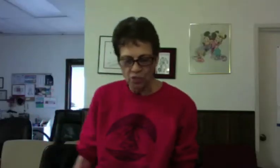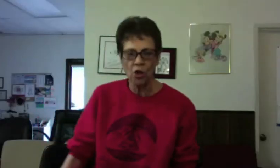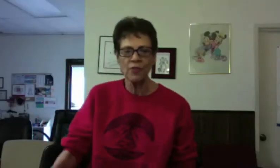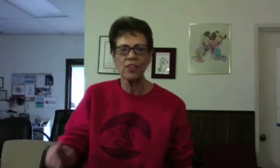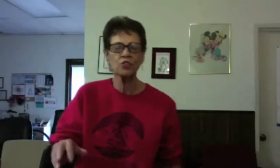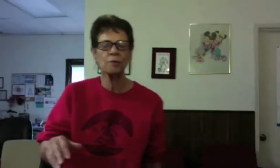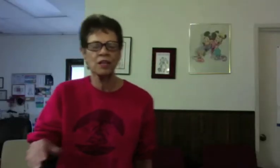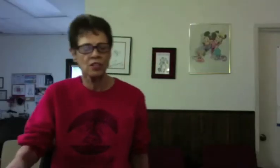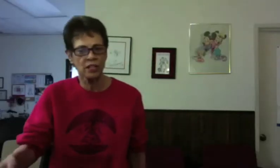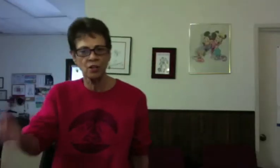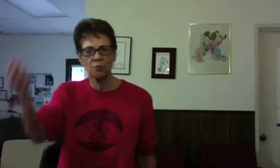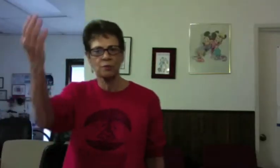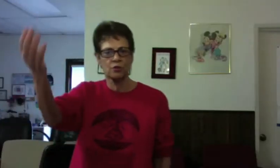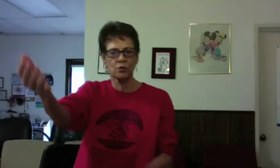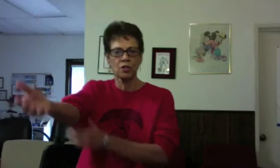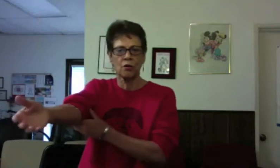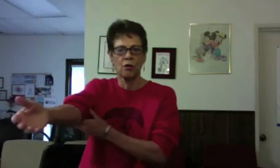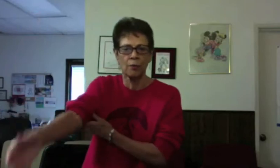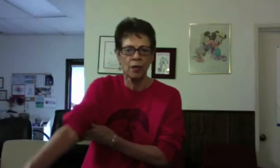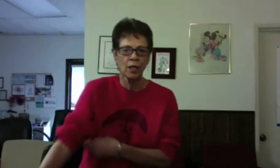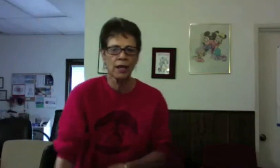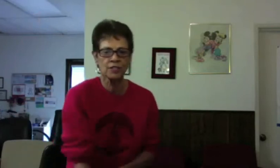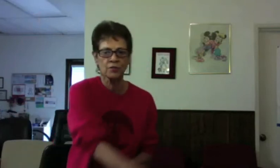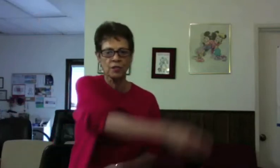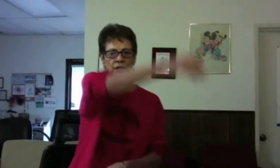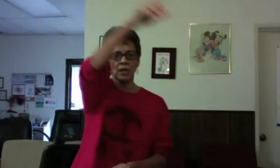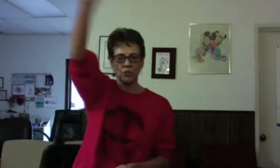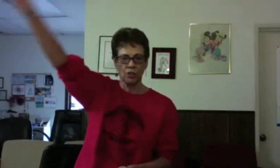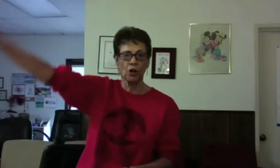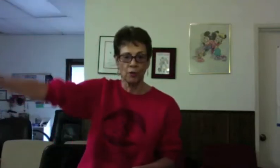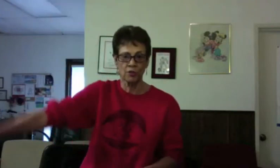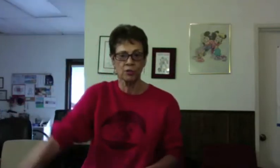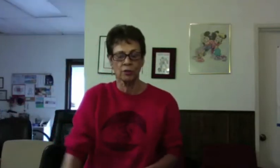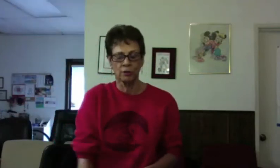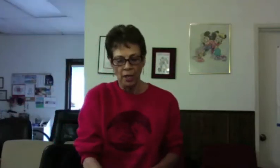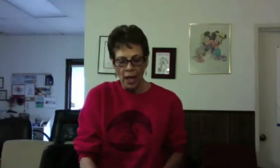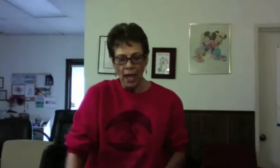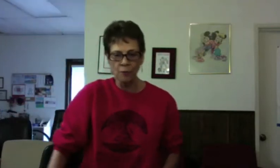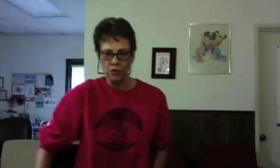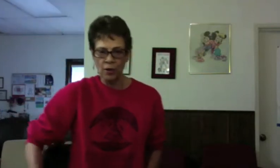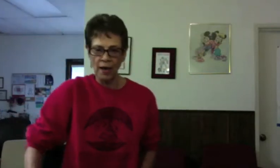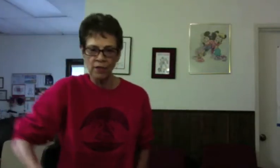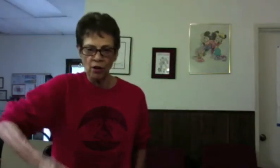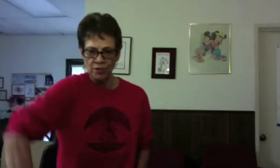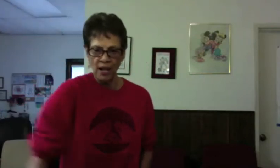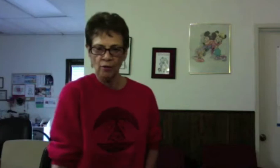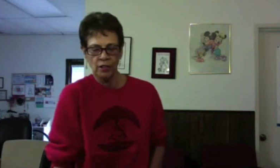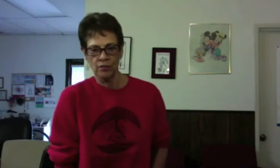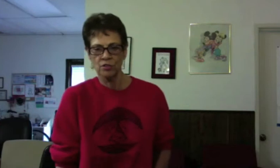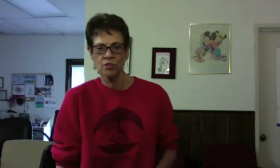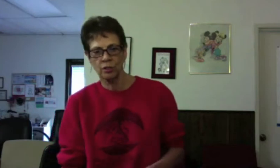So in this one, basically, I tell people to use their arm like it's that you're going to go in a circle. And when you have the arm down here, this is going to